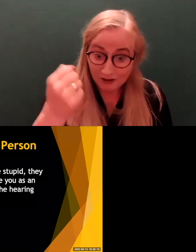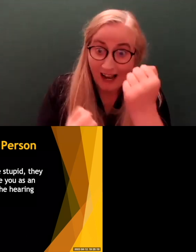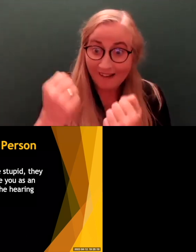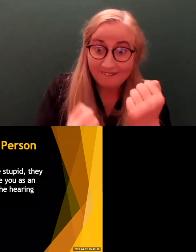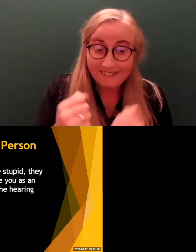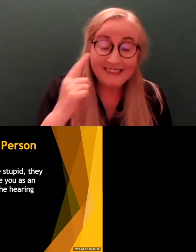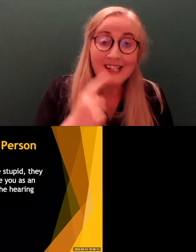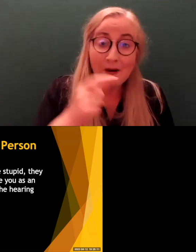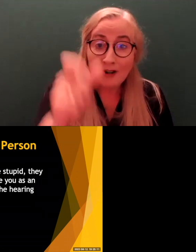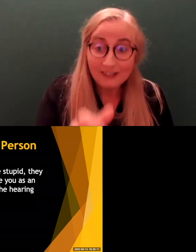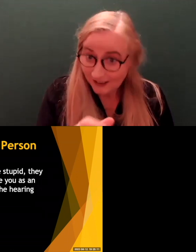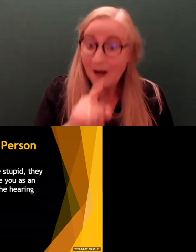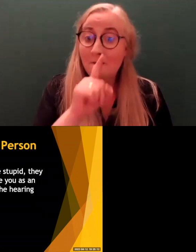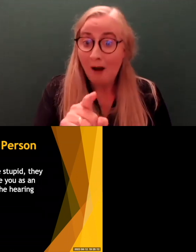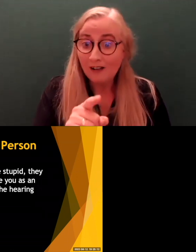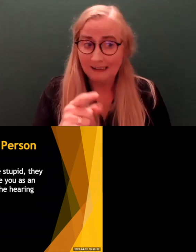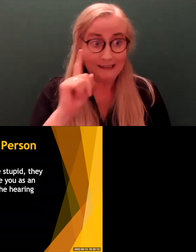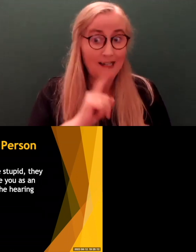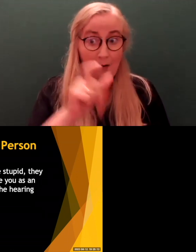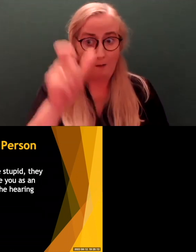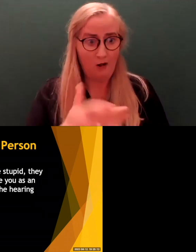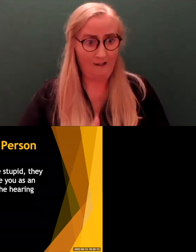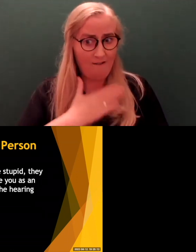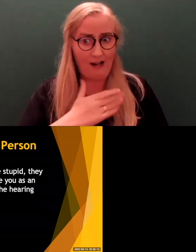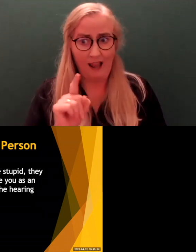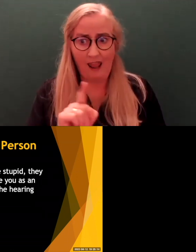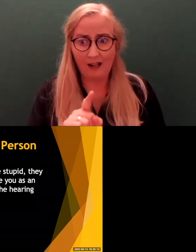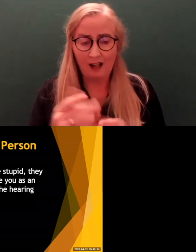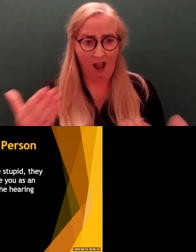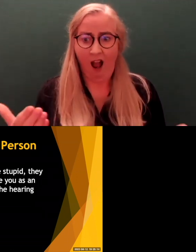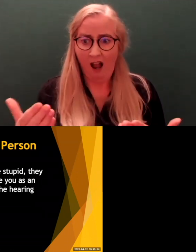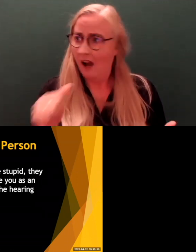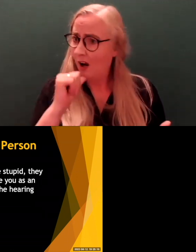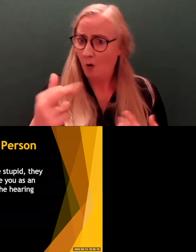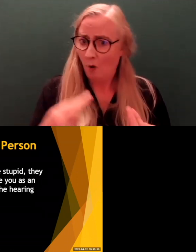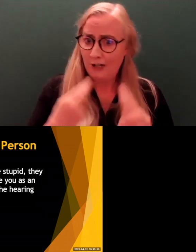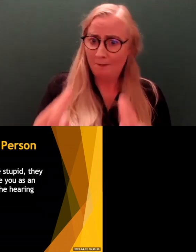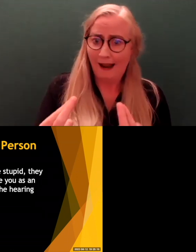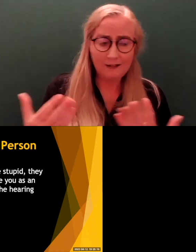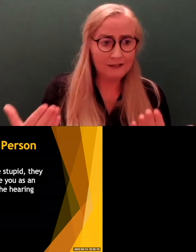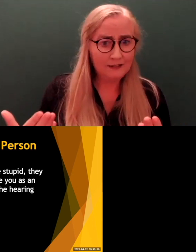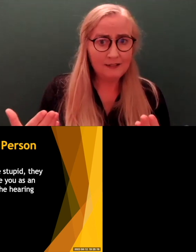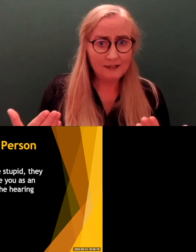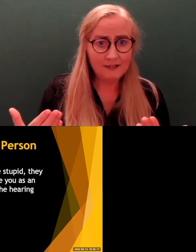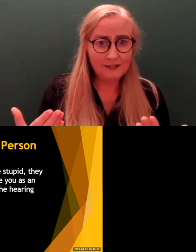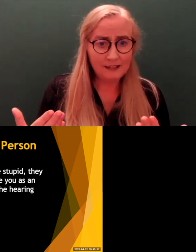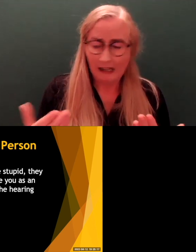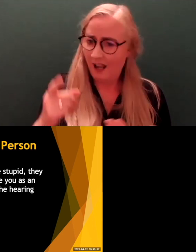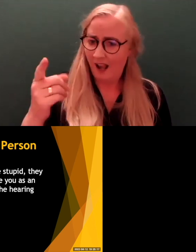the deaf person felt really kind of disrespected. They felt like they said that the